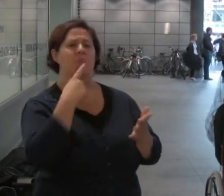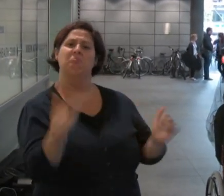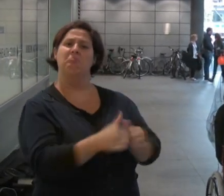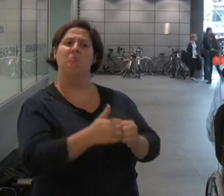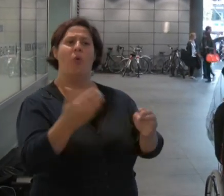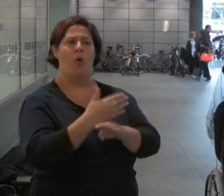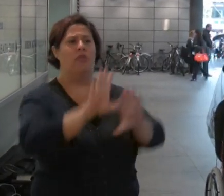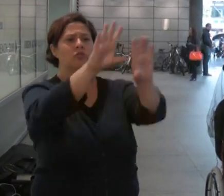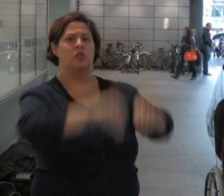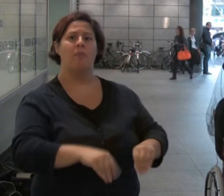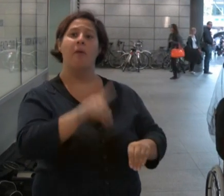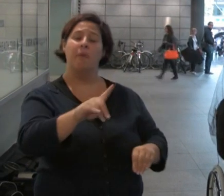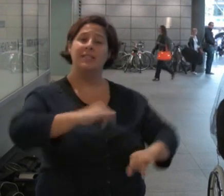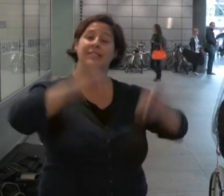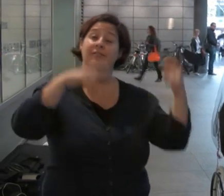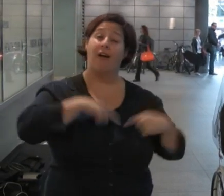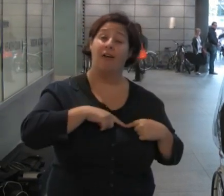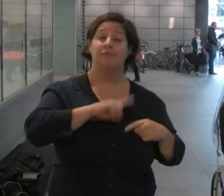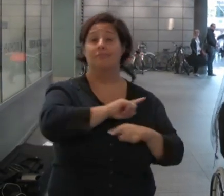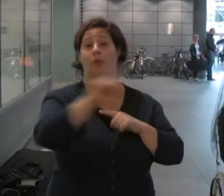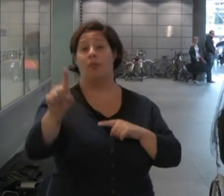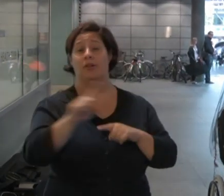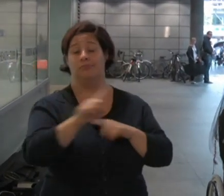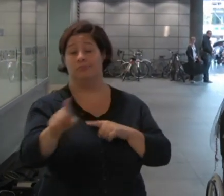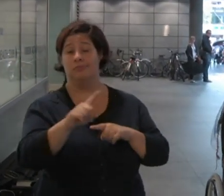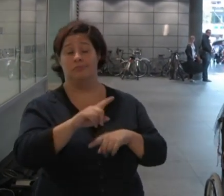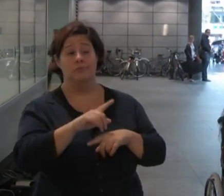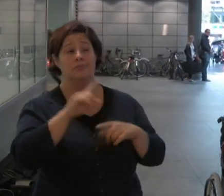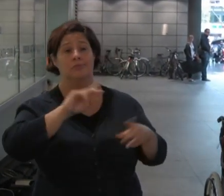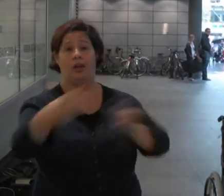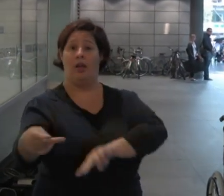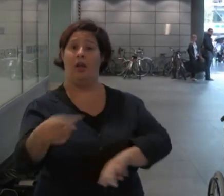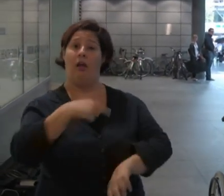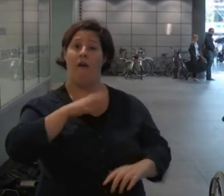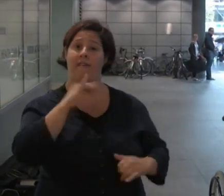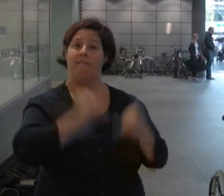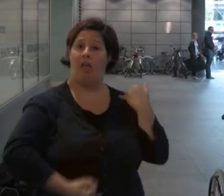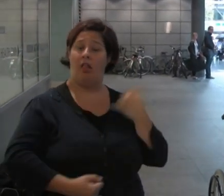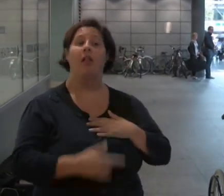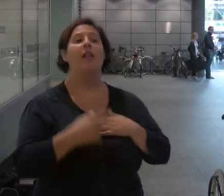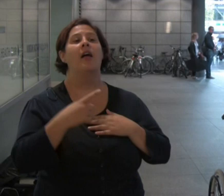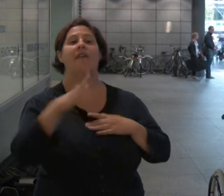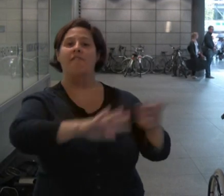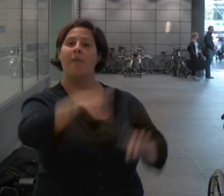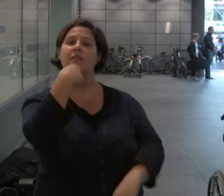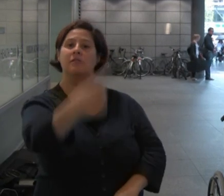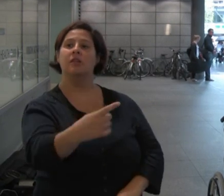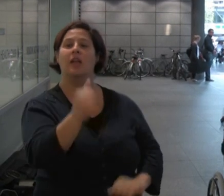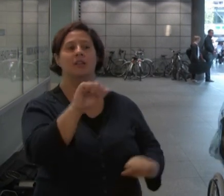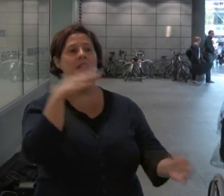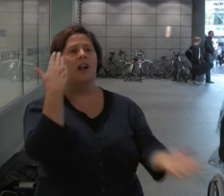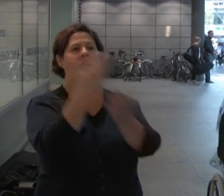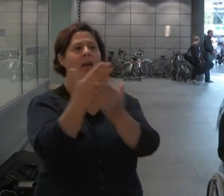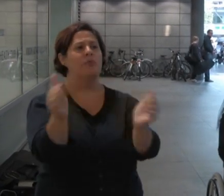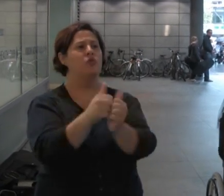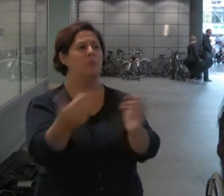However, he had a serious heart condition and died of heart failure weeks later. His family said, we believe that the claim he was fit